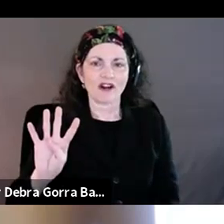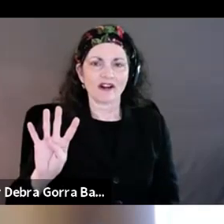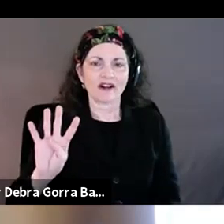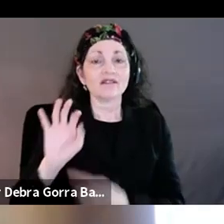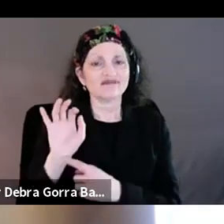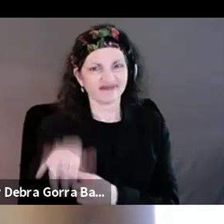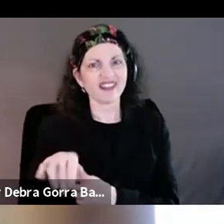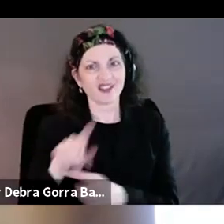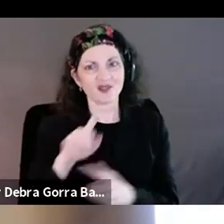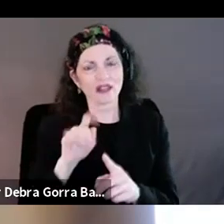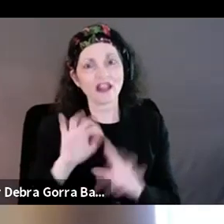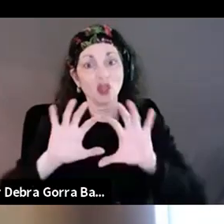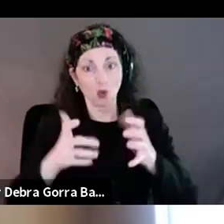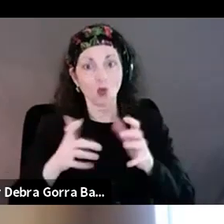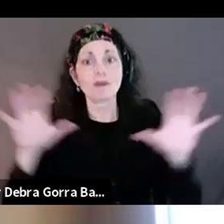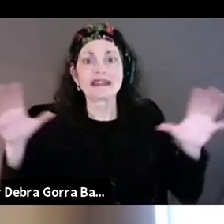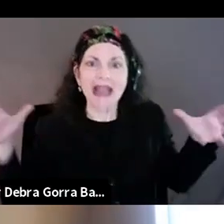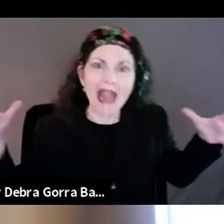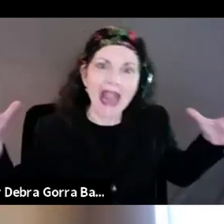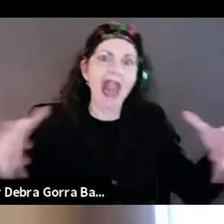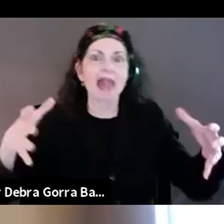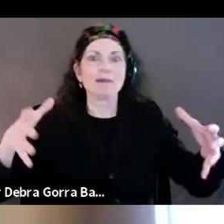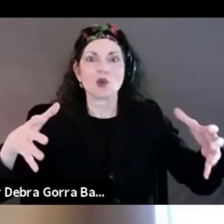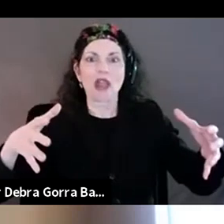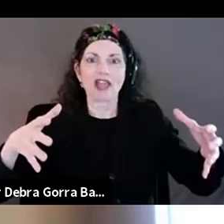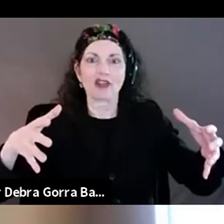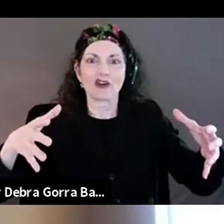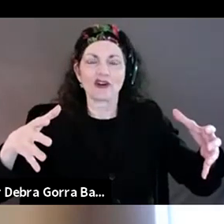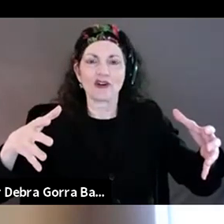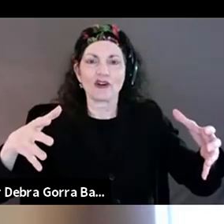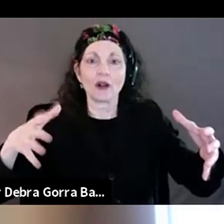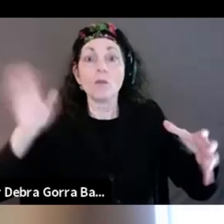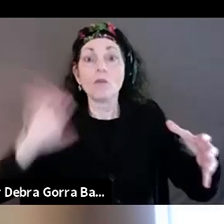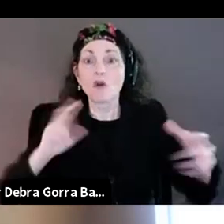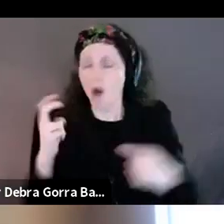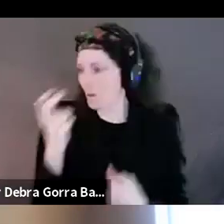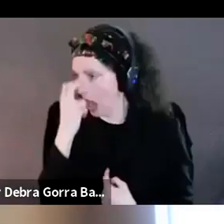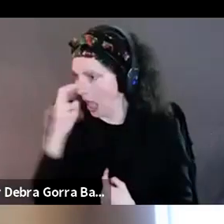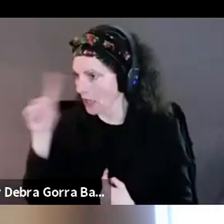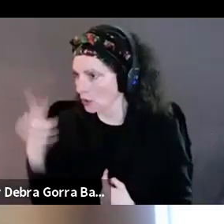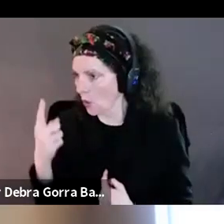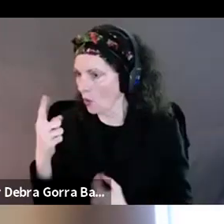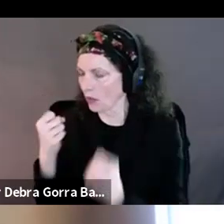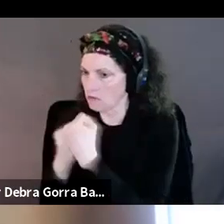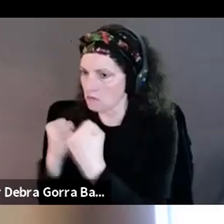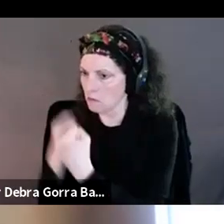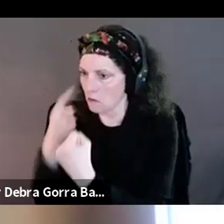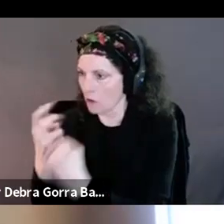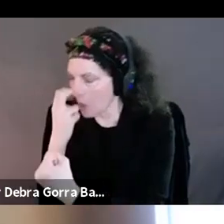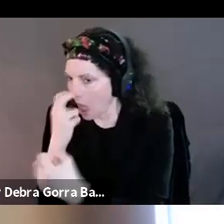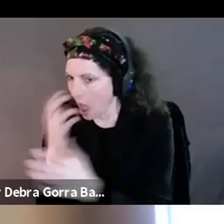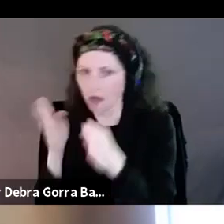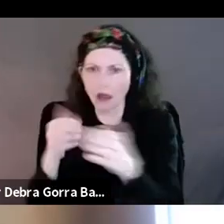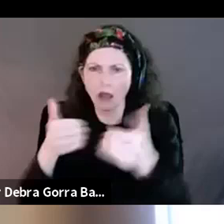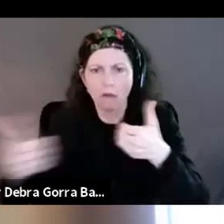these groups came together. There used to be just like the blind really looking out for the blind. And, and, and these different